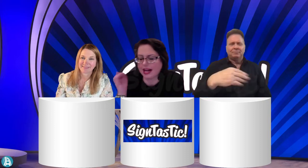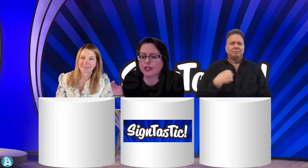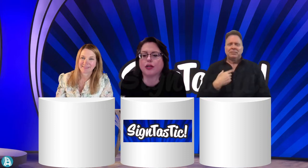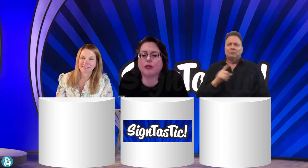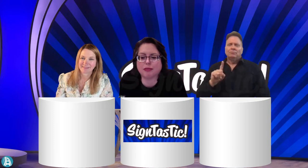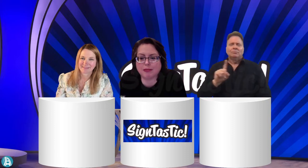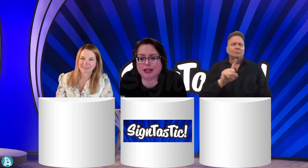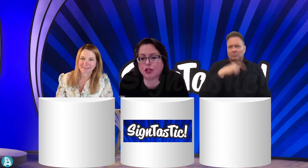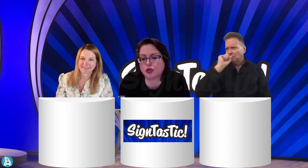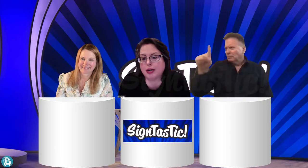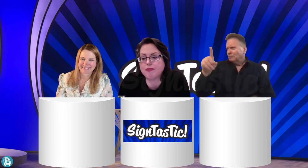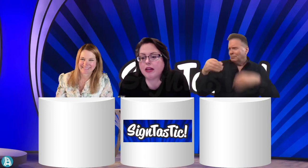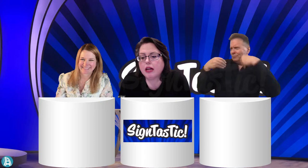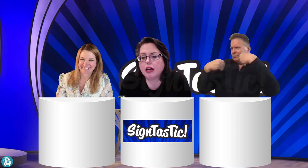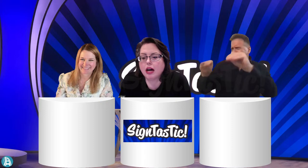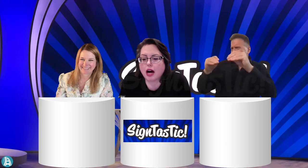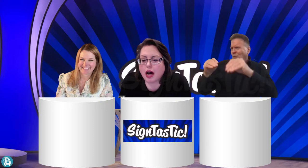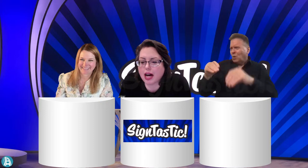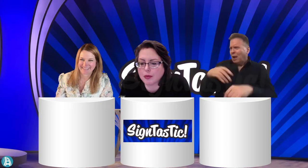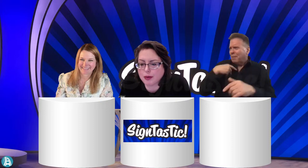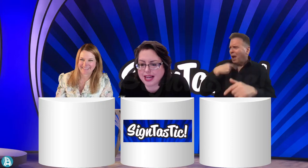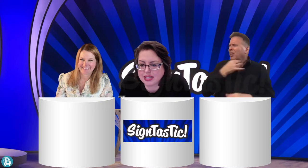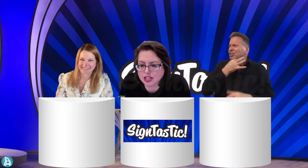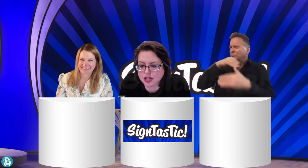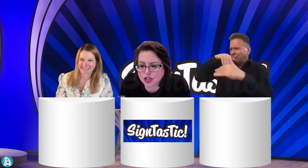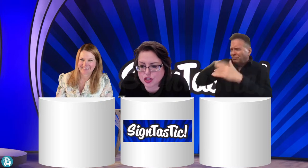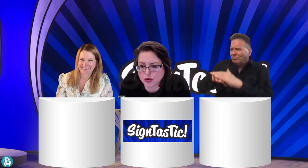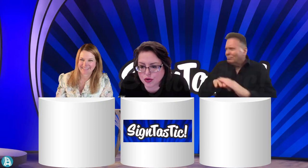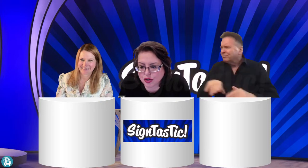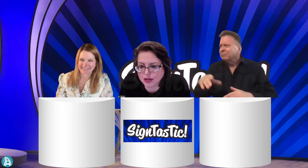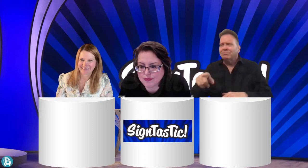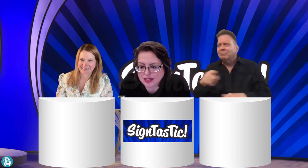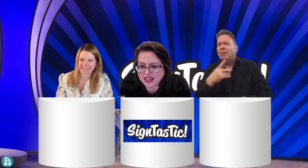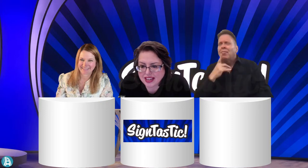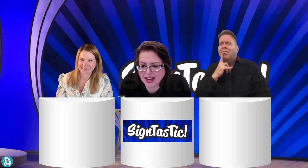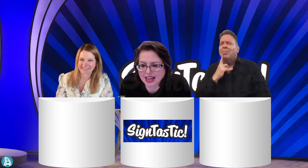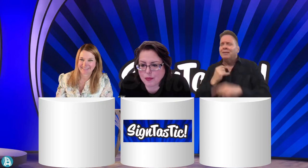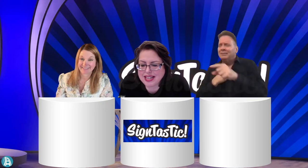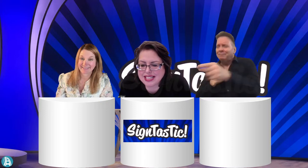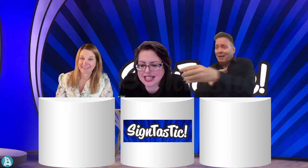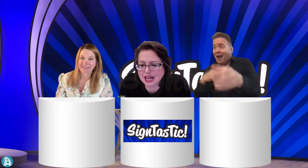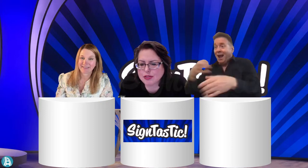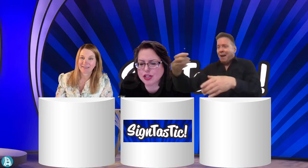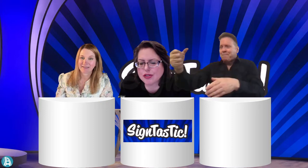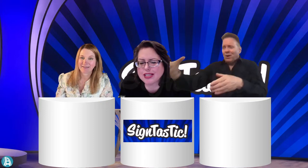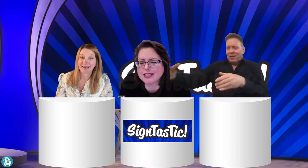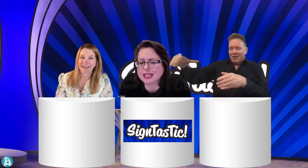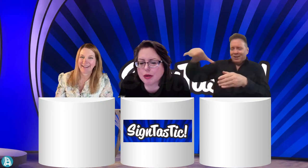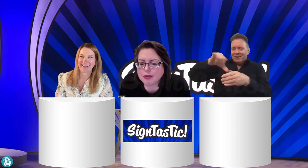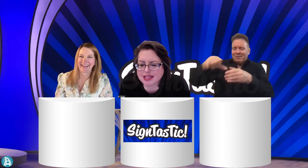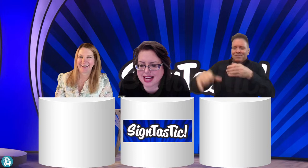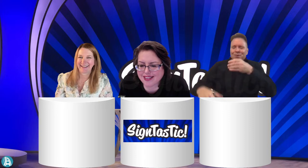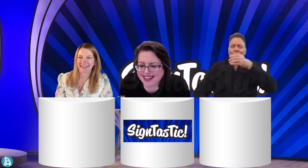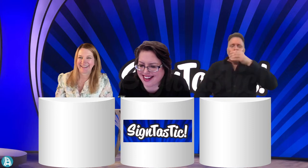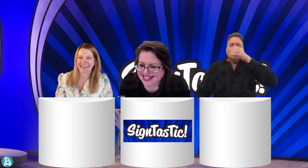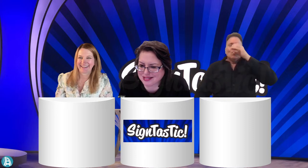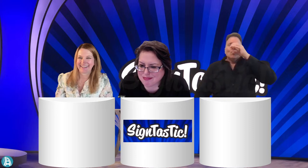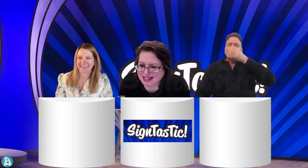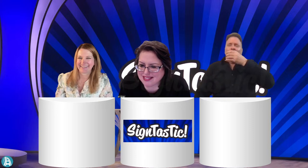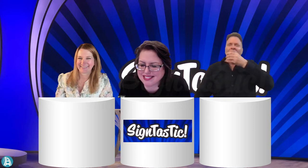Okay. So here would be like the story. I went to the store and I went in and I was curious to see what was there. I got some milk.